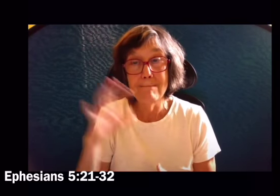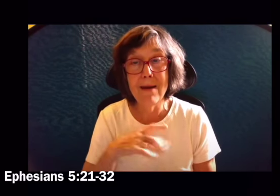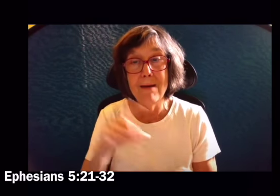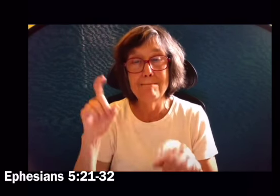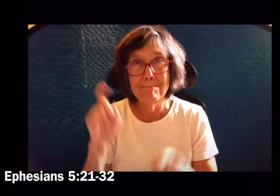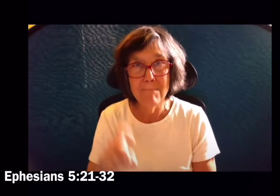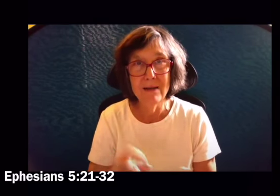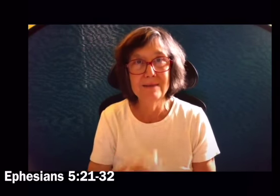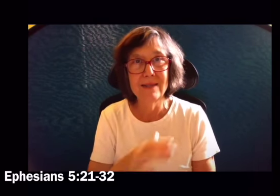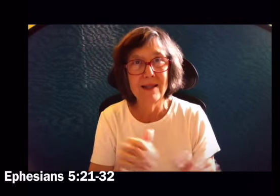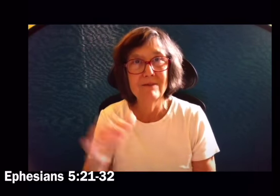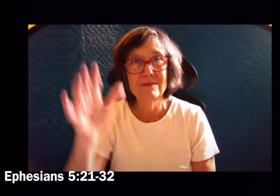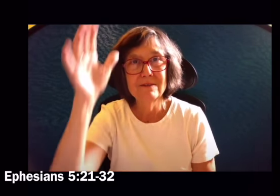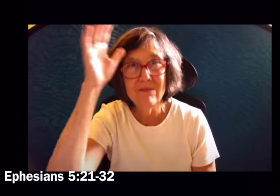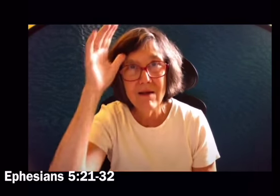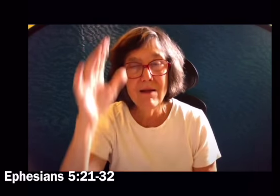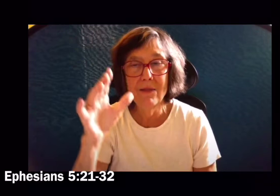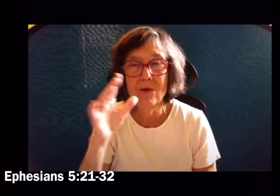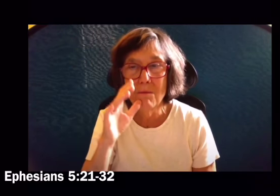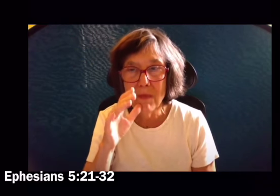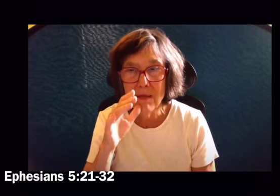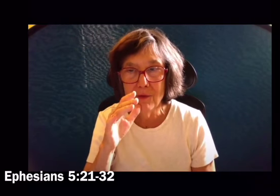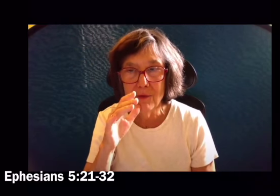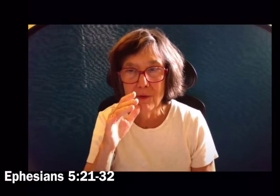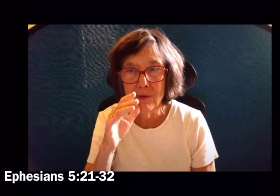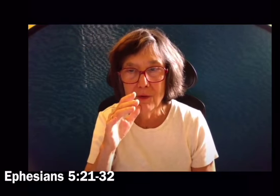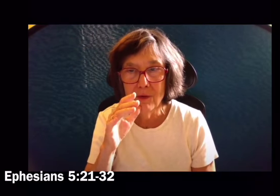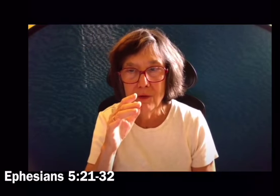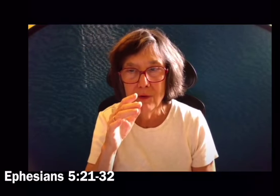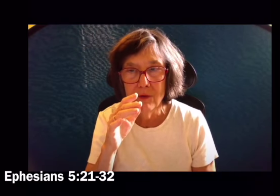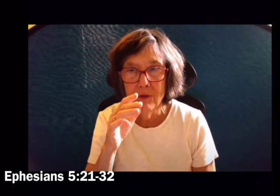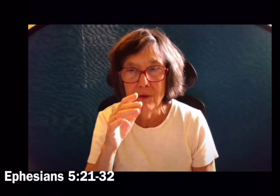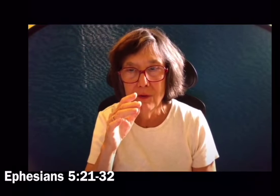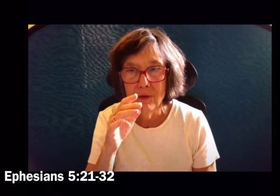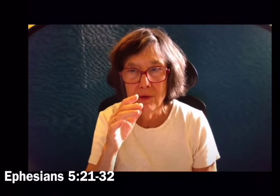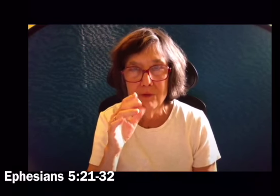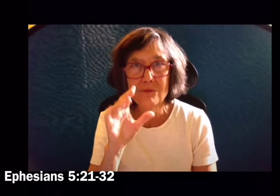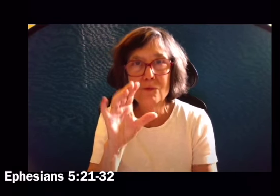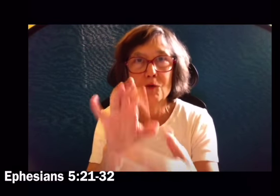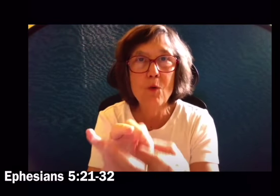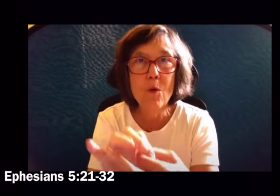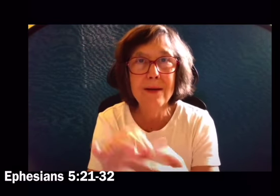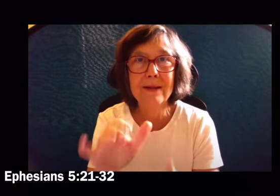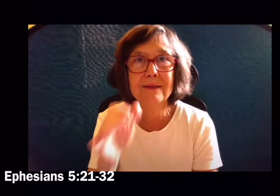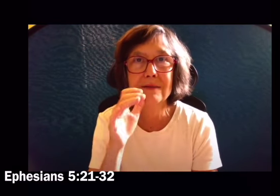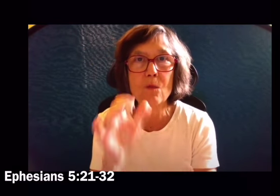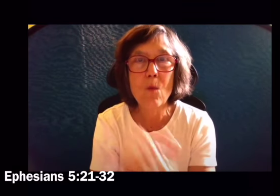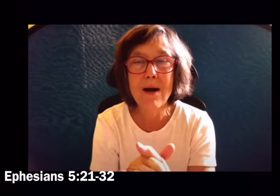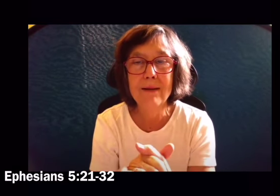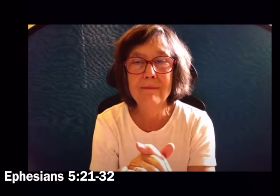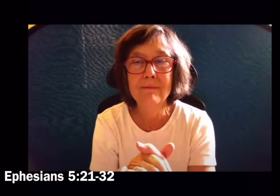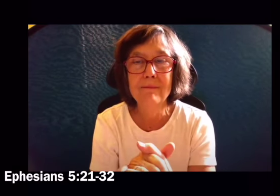For this reason a man shall leave his father and mother. And be joined to his wife.